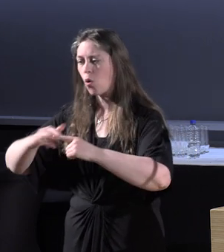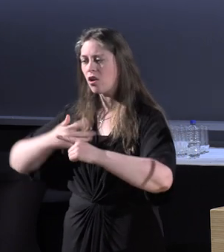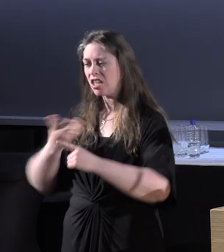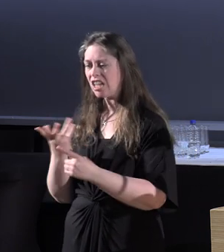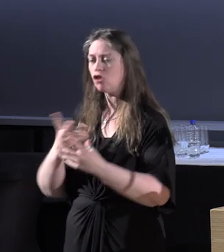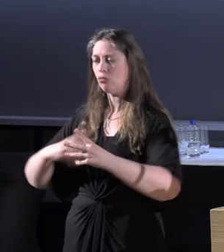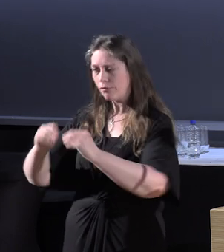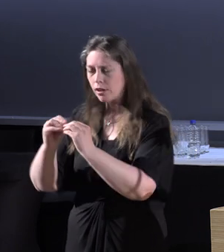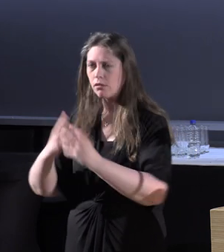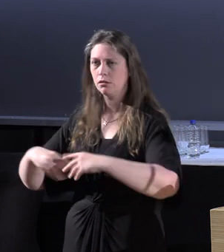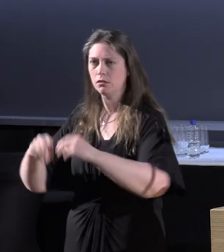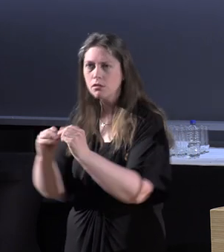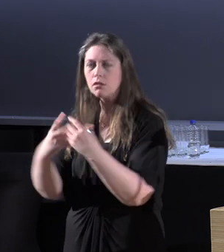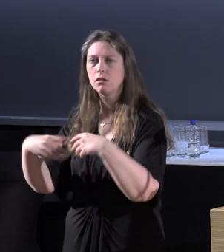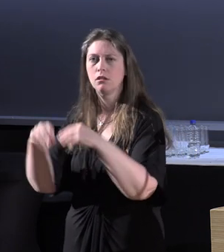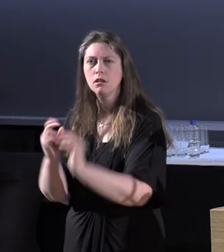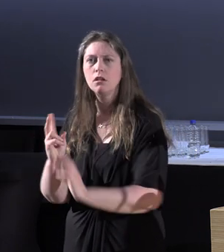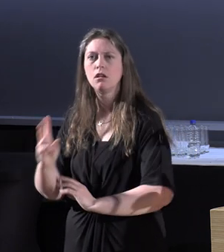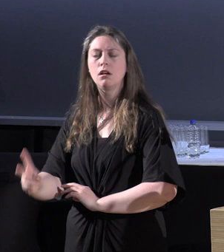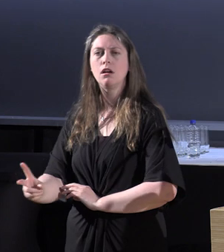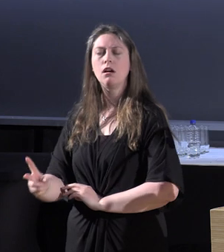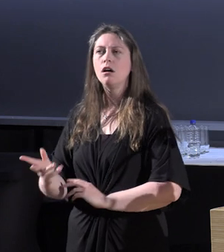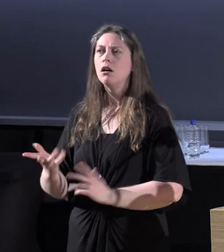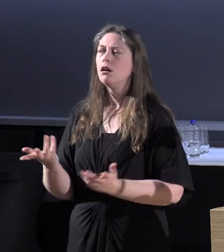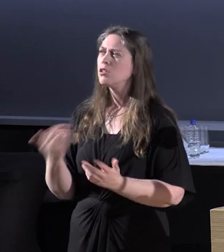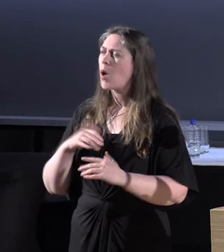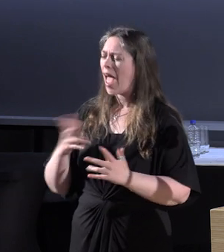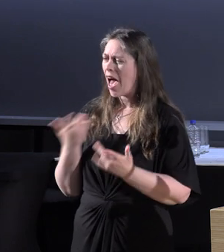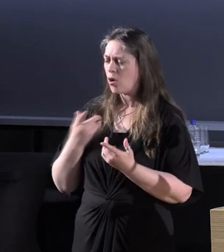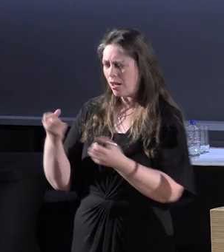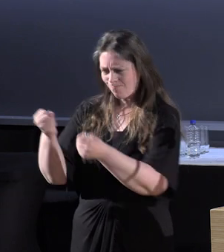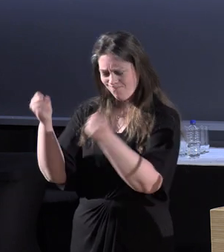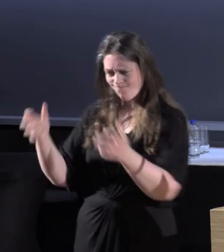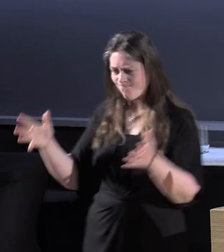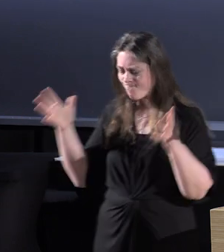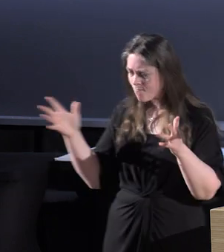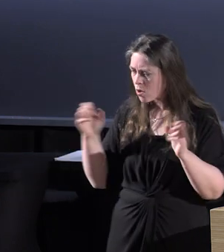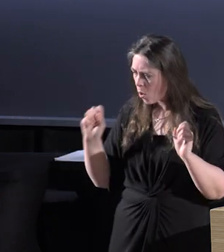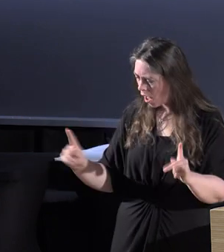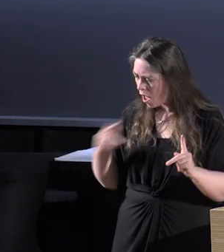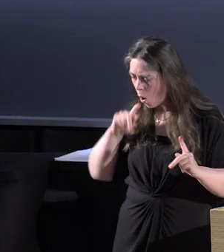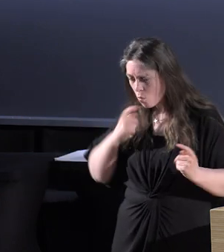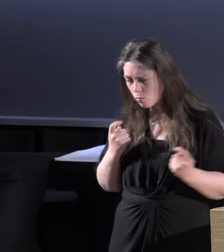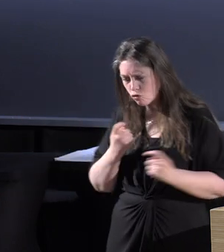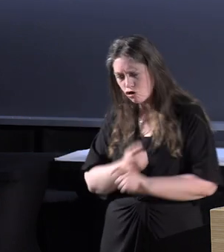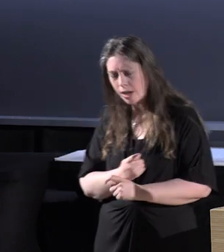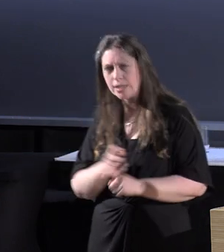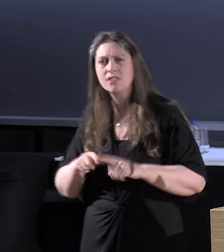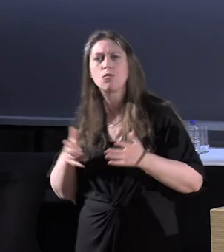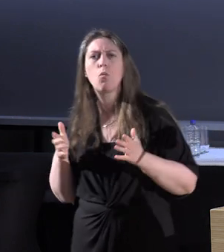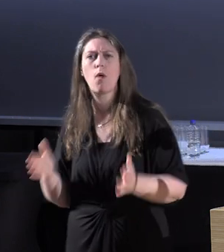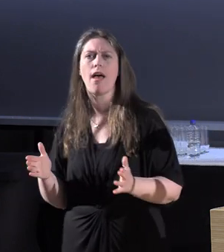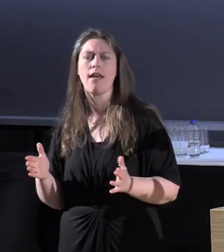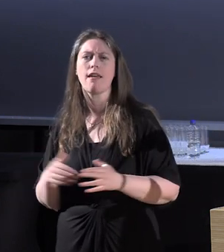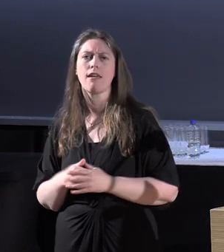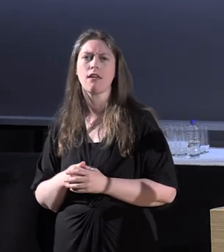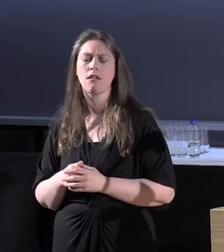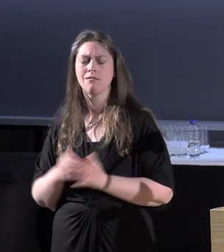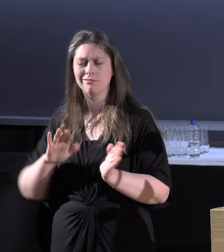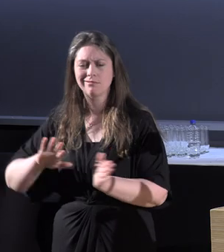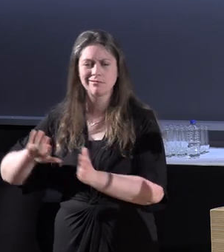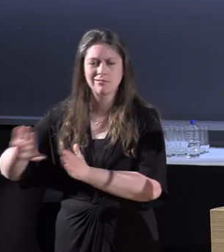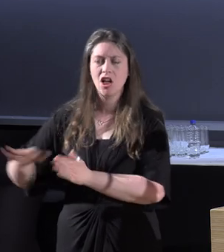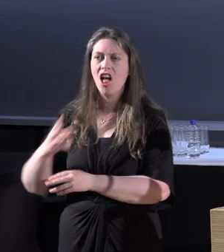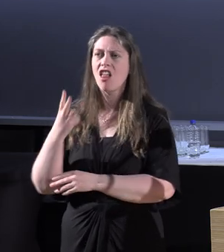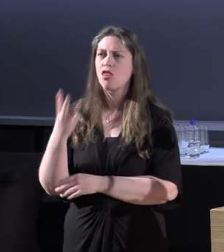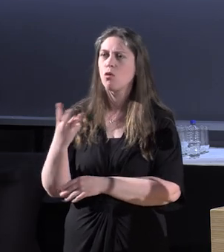programs and so on. And how do we really step away from that? How do we change that and move away from